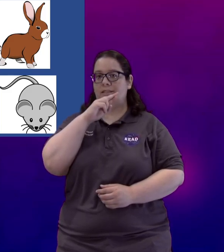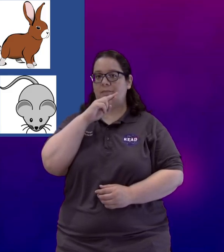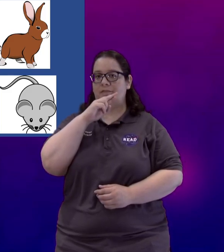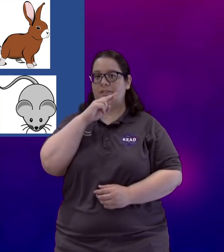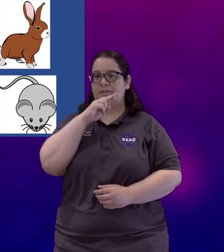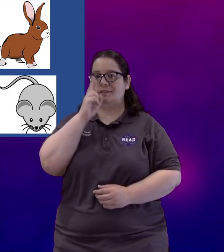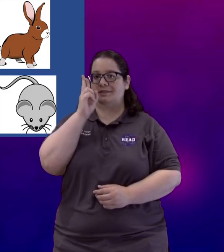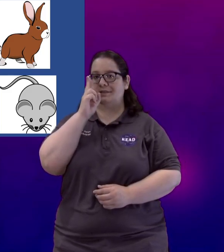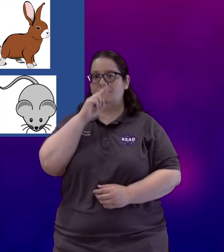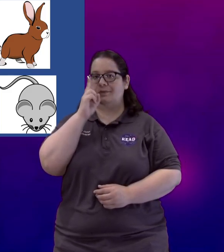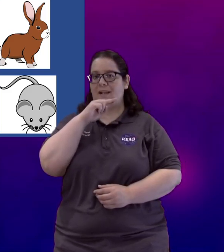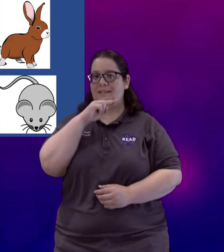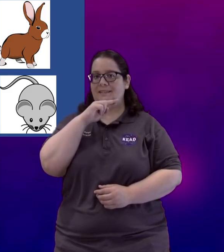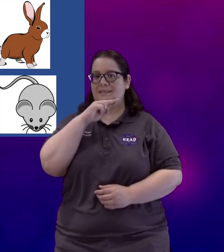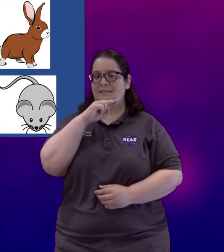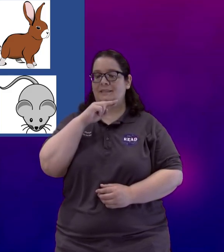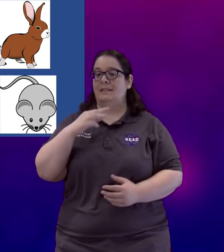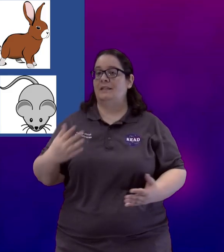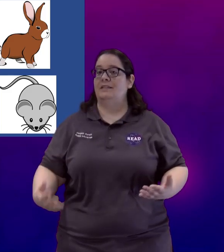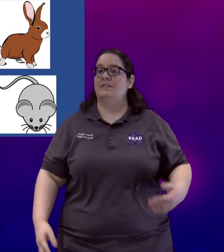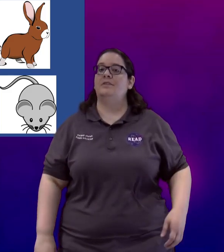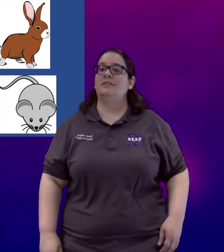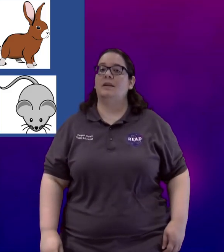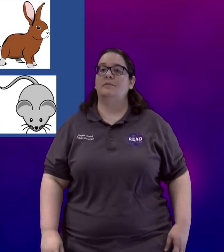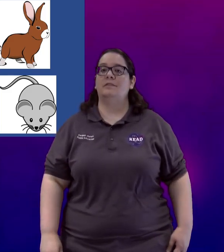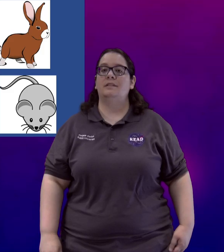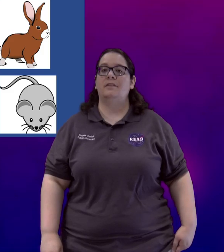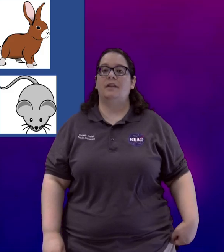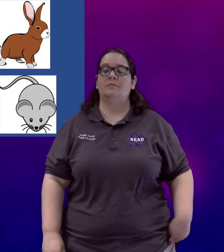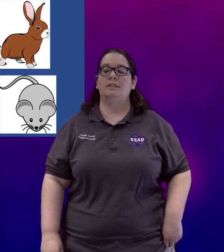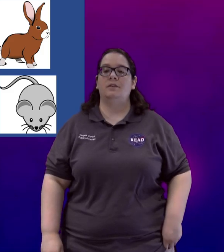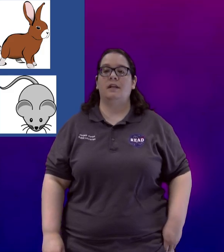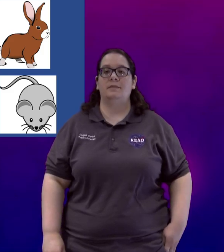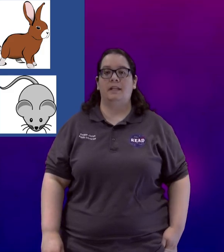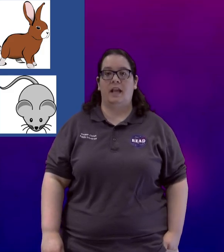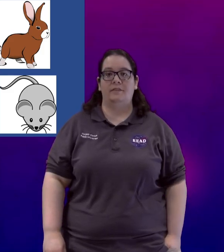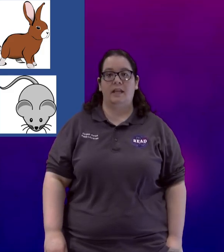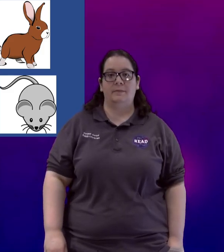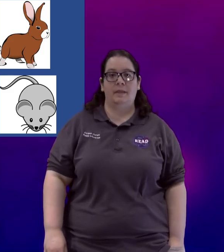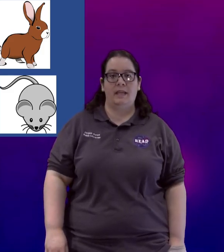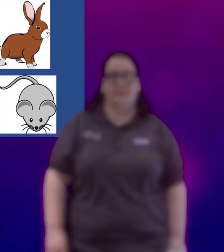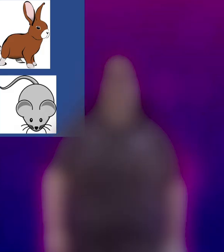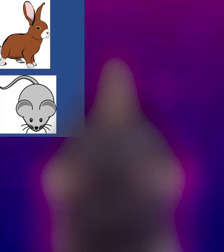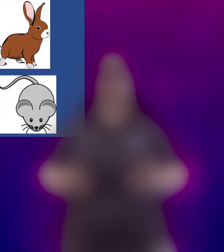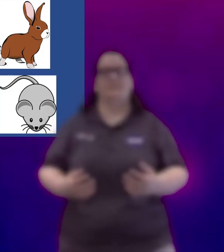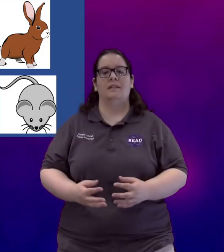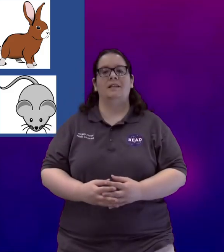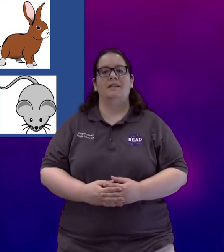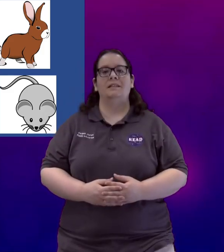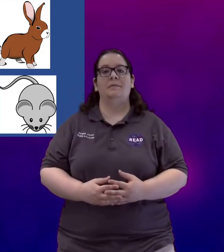the tip of your nose. Rat. So those are a couple of animals that you guys might have as pets. Some